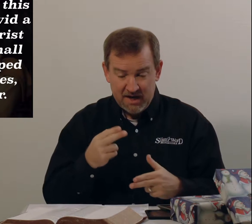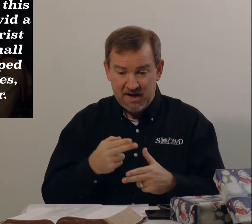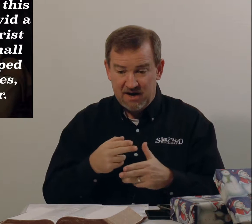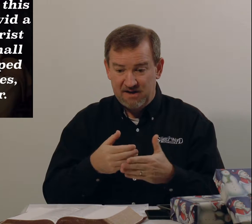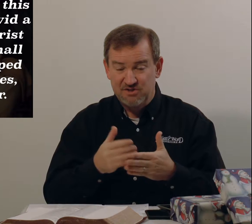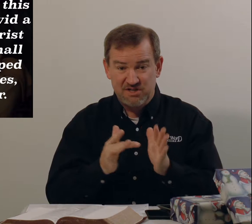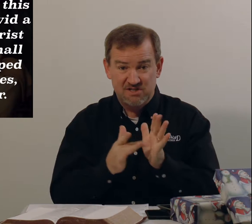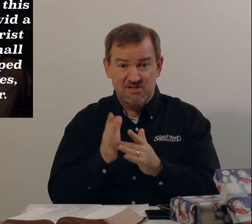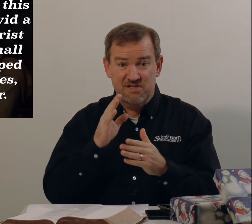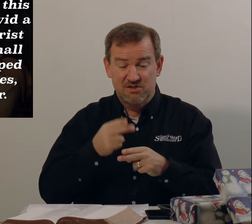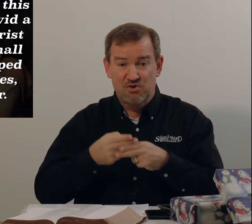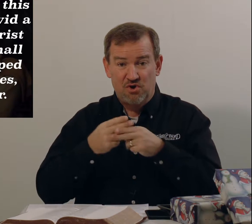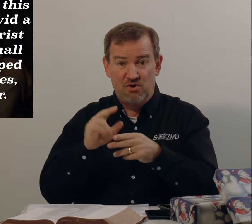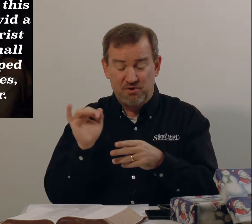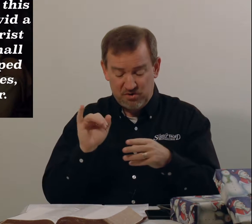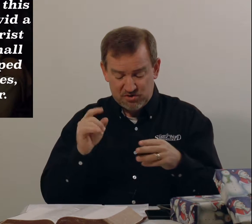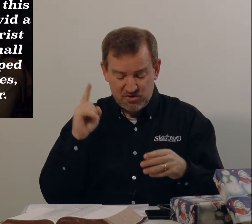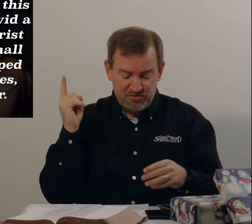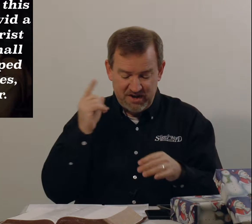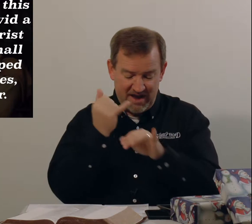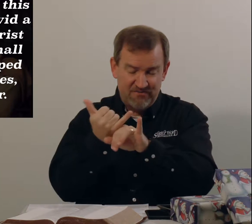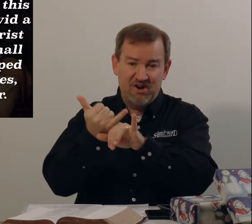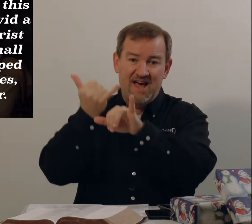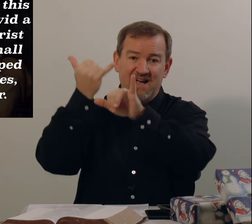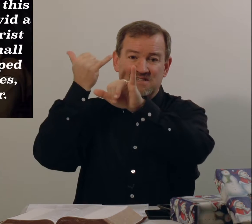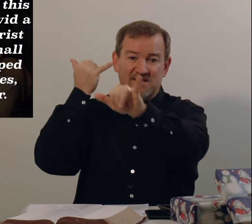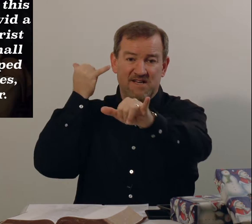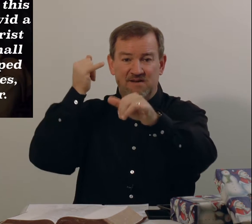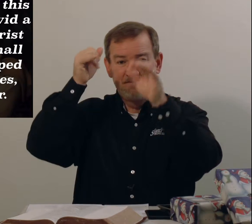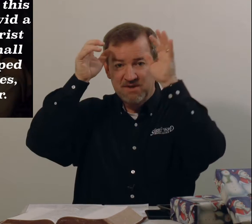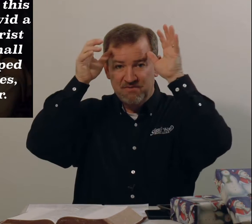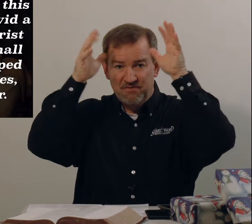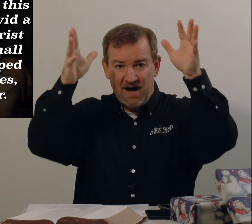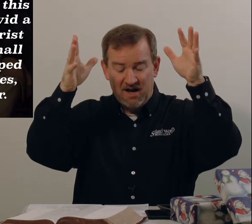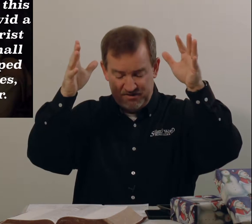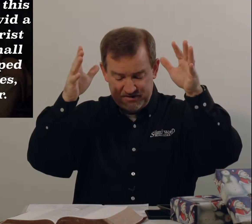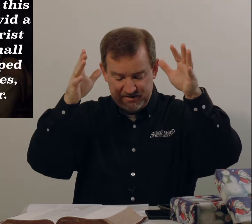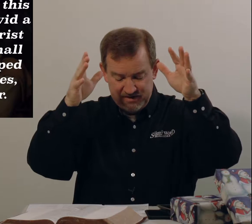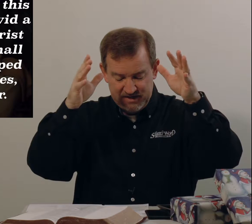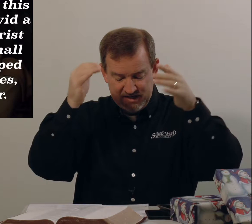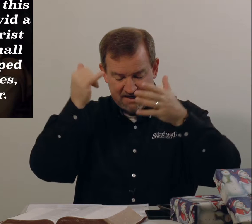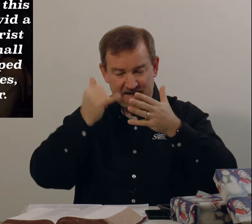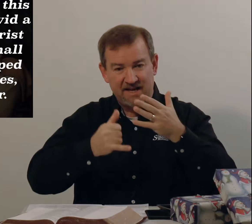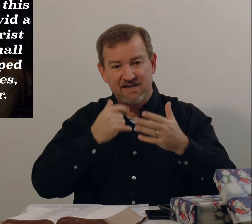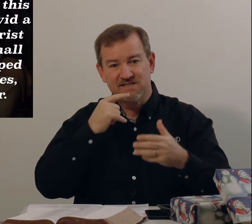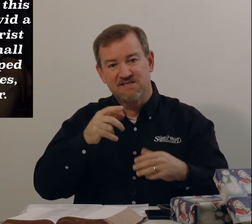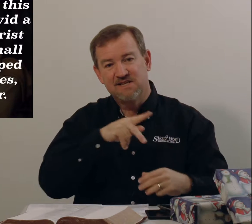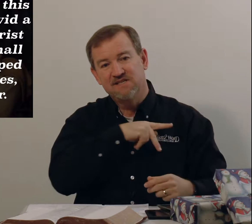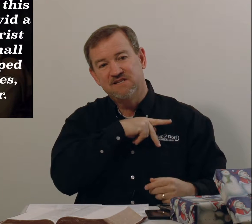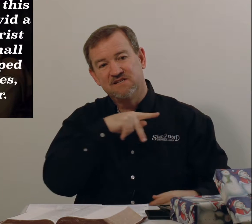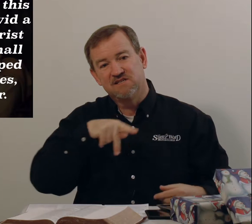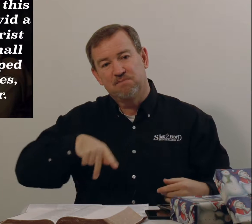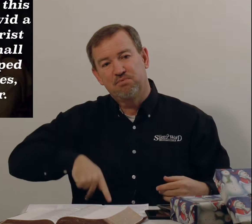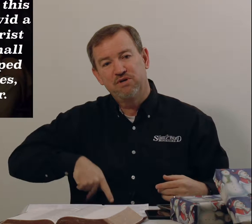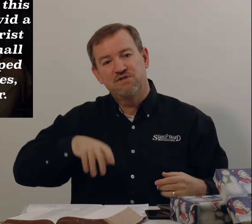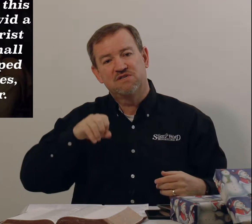Jesus is called also the Everlasting Father. And last, it says he is the Prince